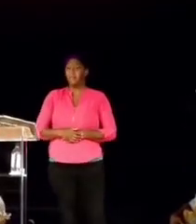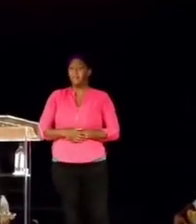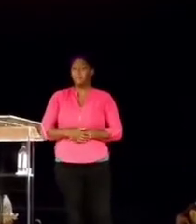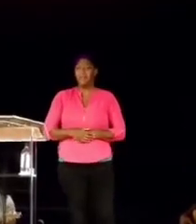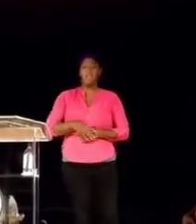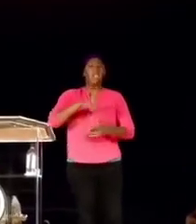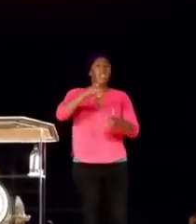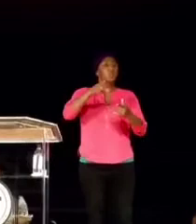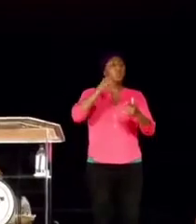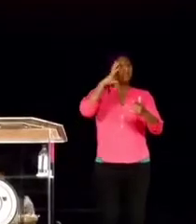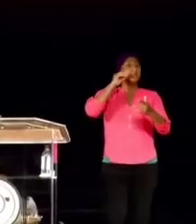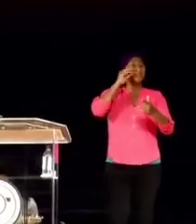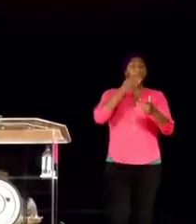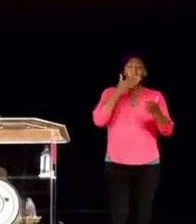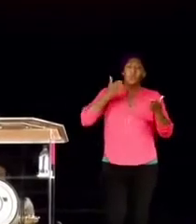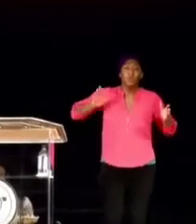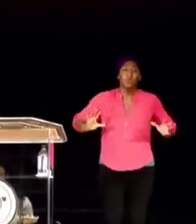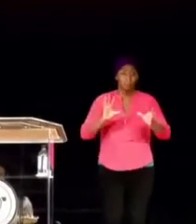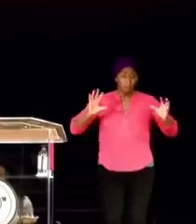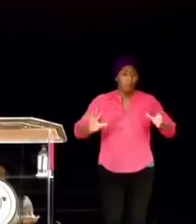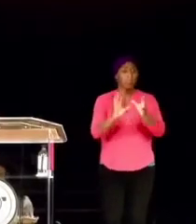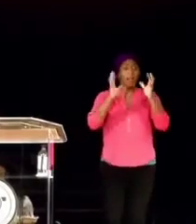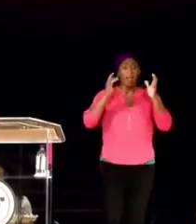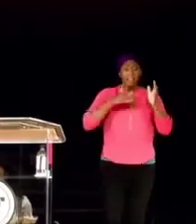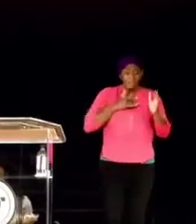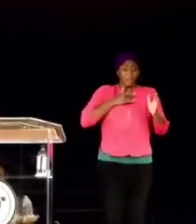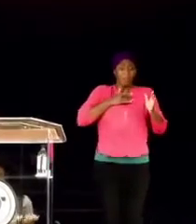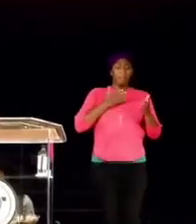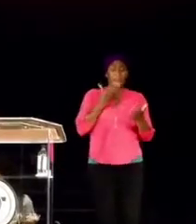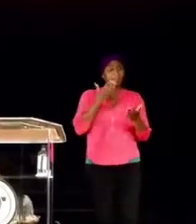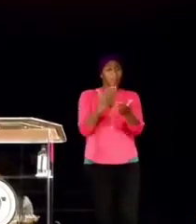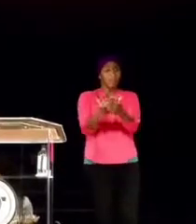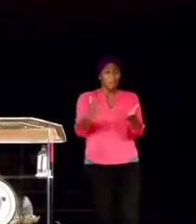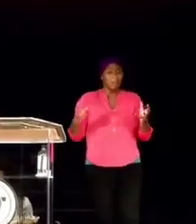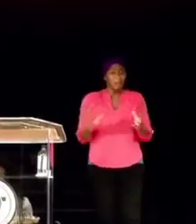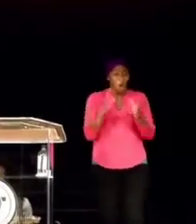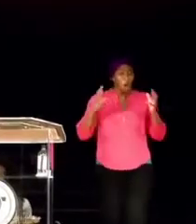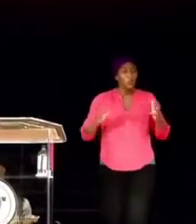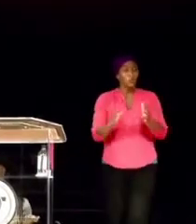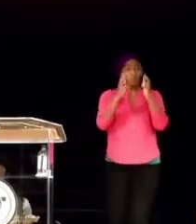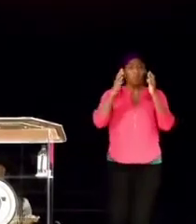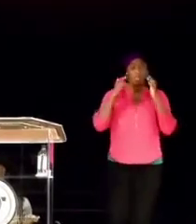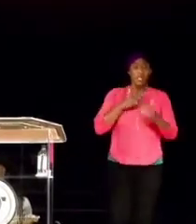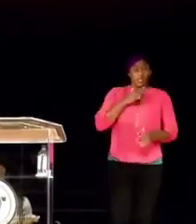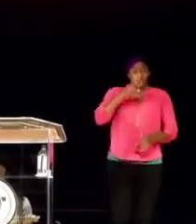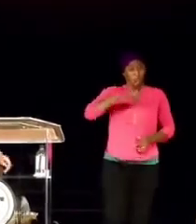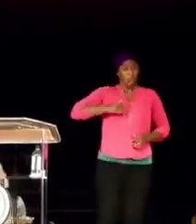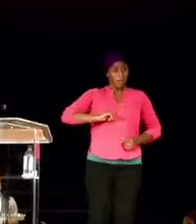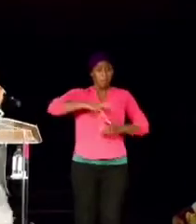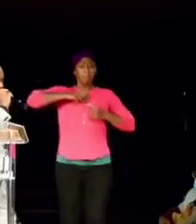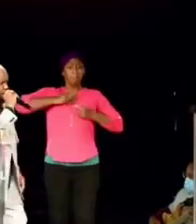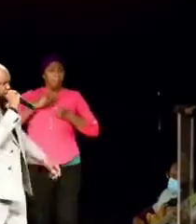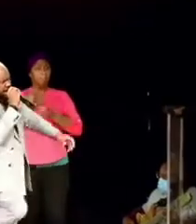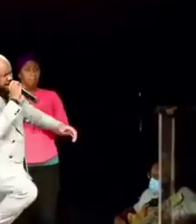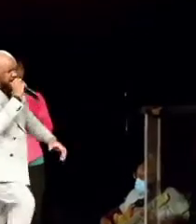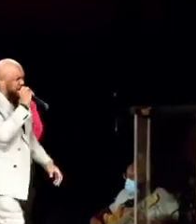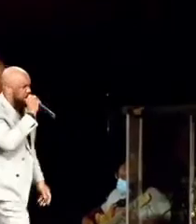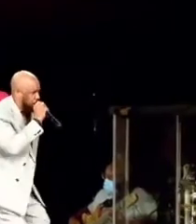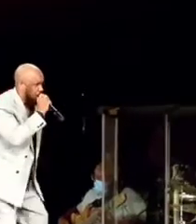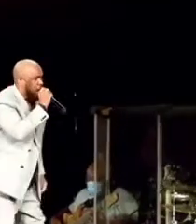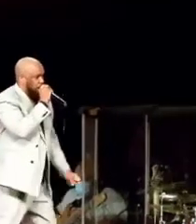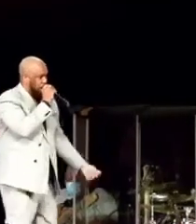Be of good courage. Be of good courage. Be of good courage. And He